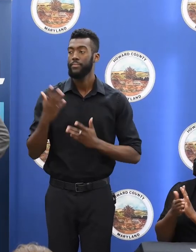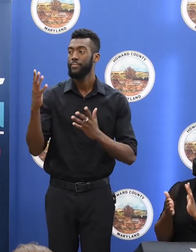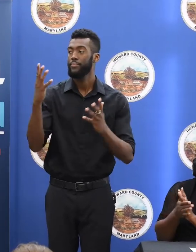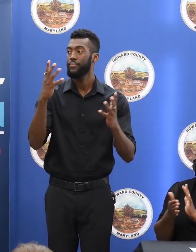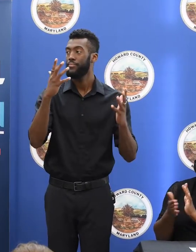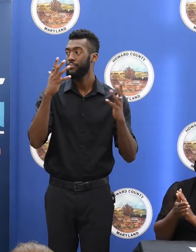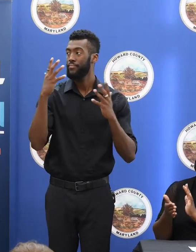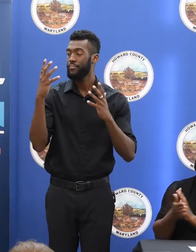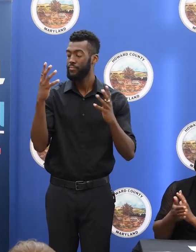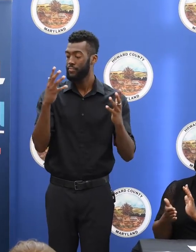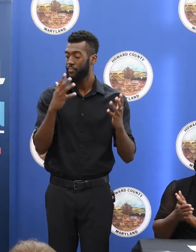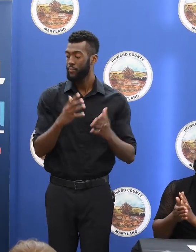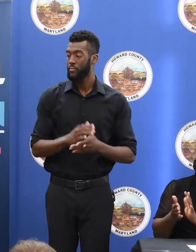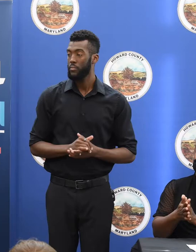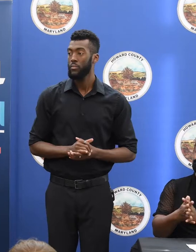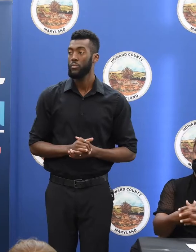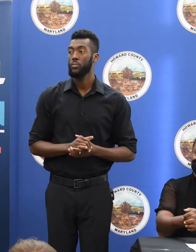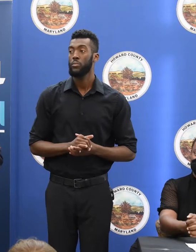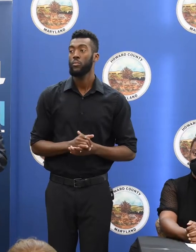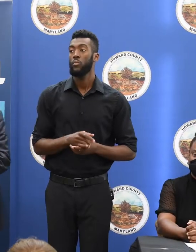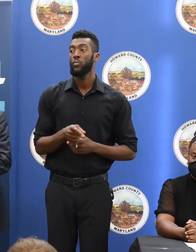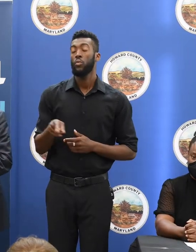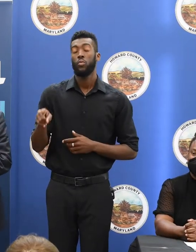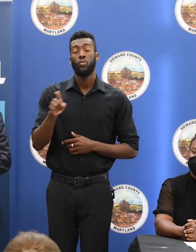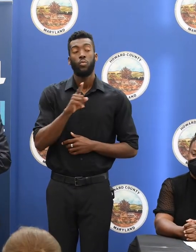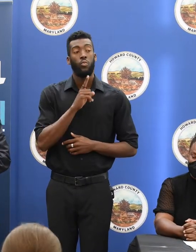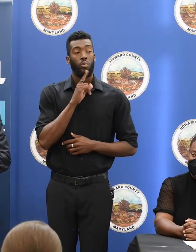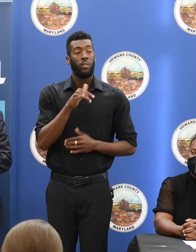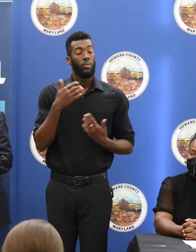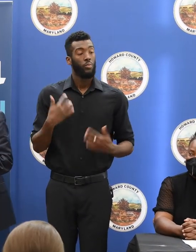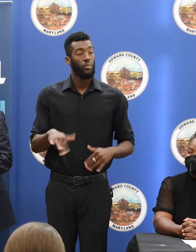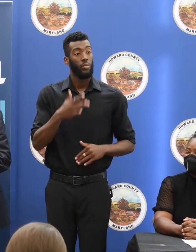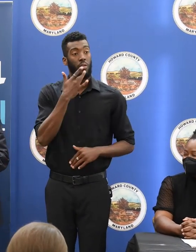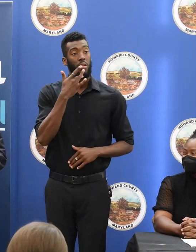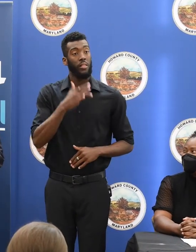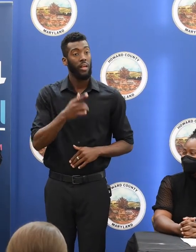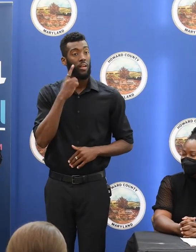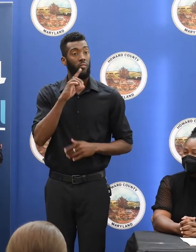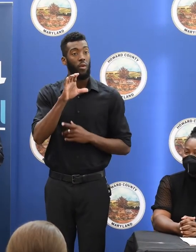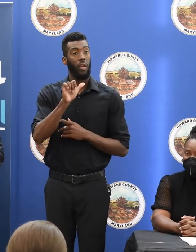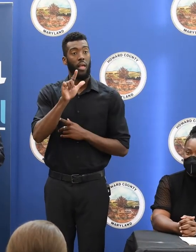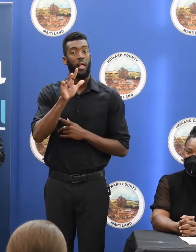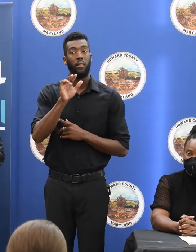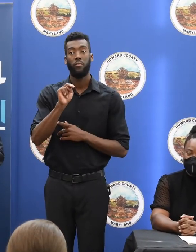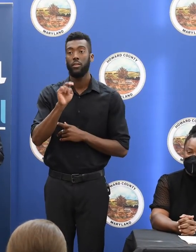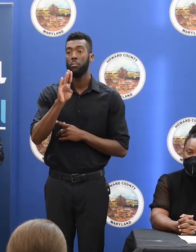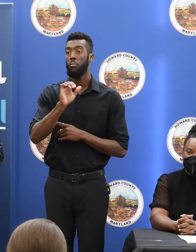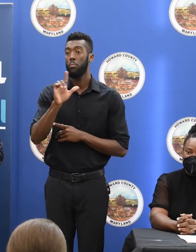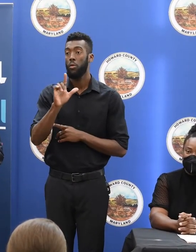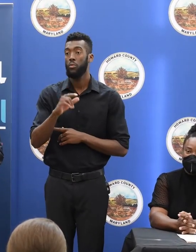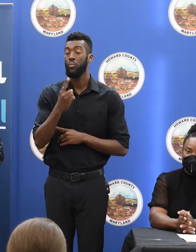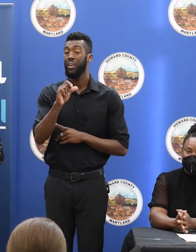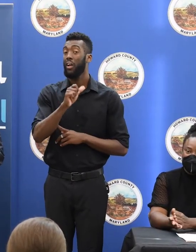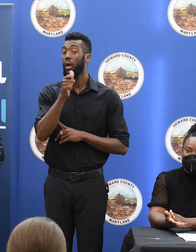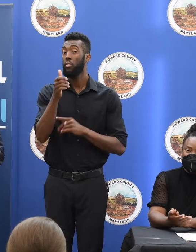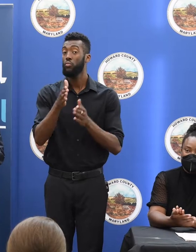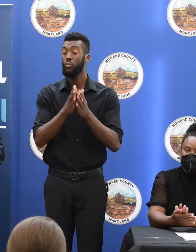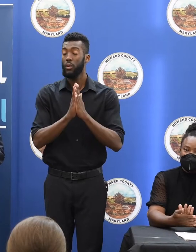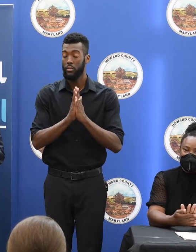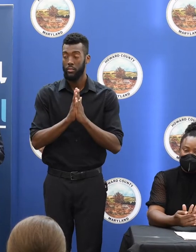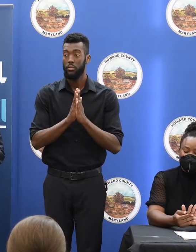Thank you. You guys are so lucky to have Calvin Ball as your county executive here. Thank you very much. I do have one other request.